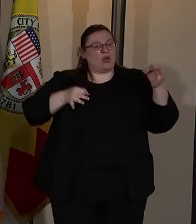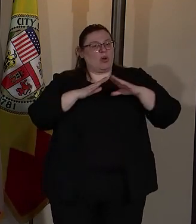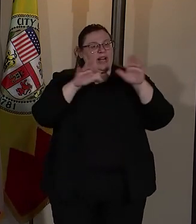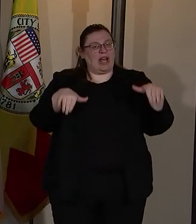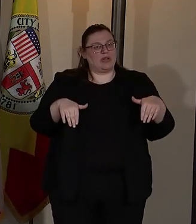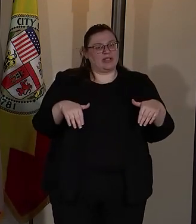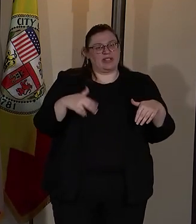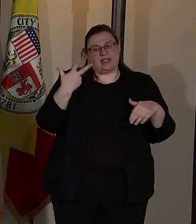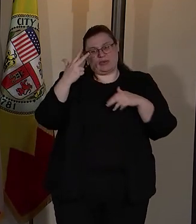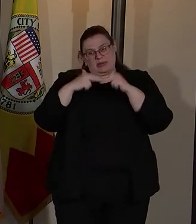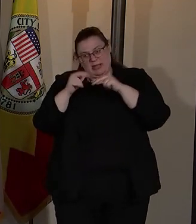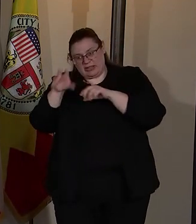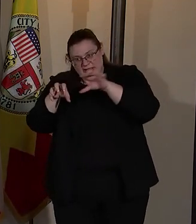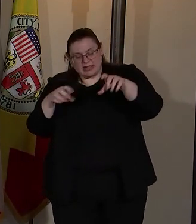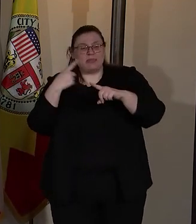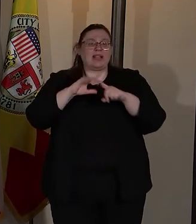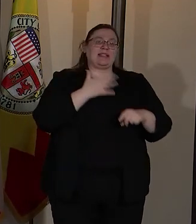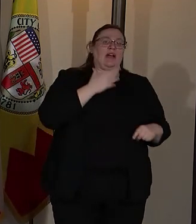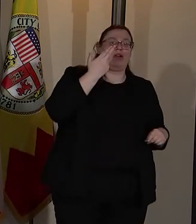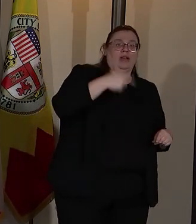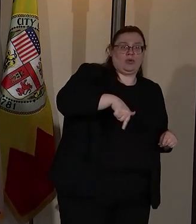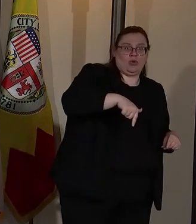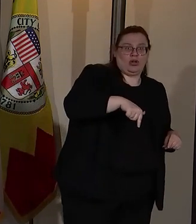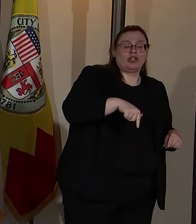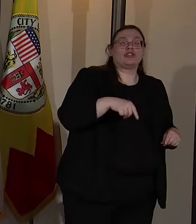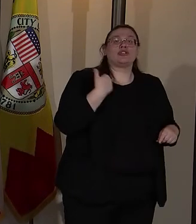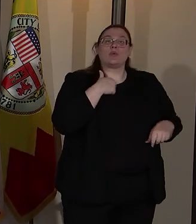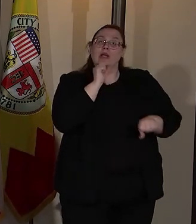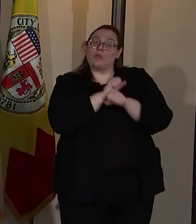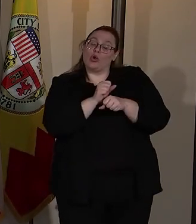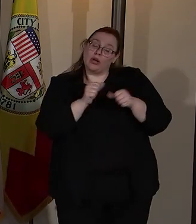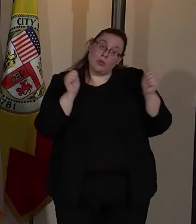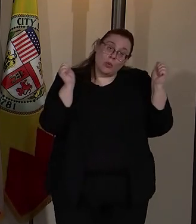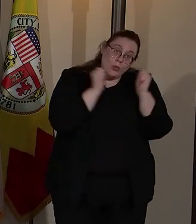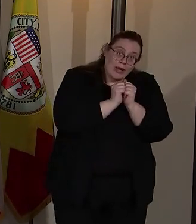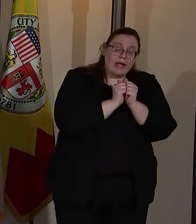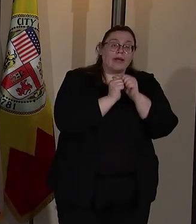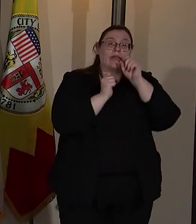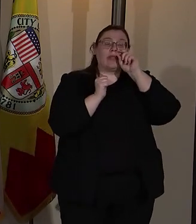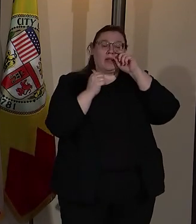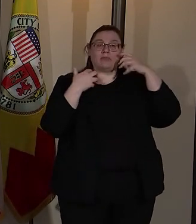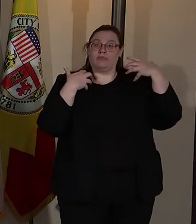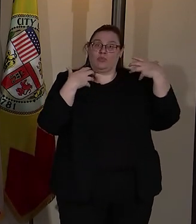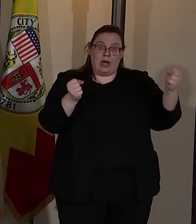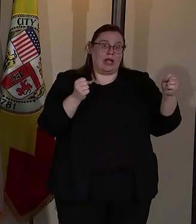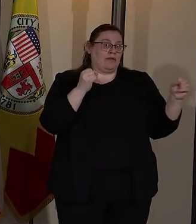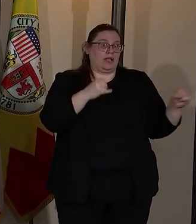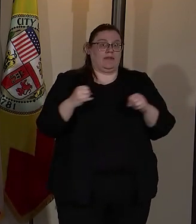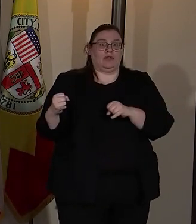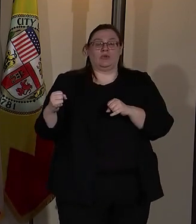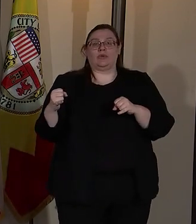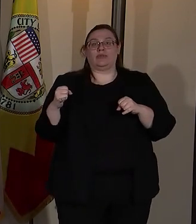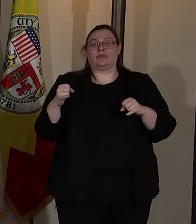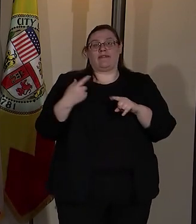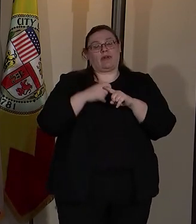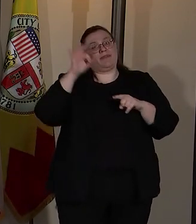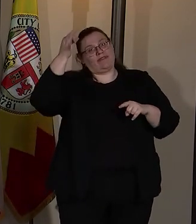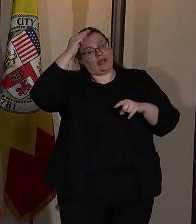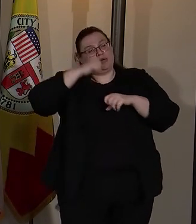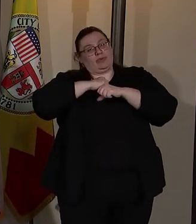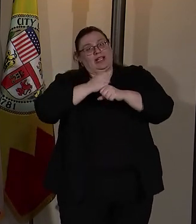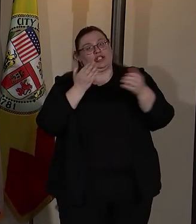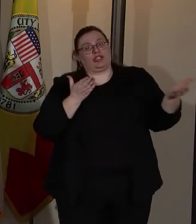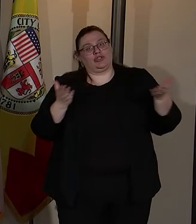three buildings, as well as our headquarters. And we worked alongside some very brave individuals from the federal protection